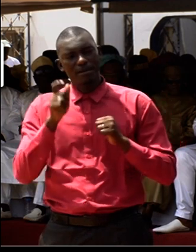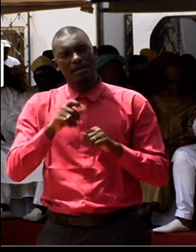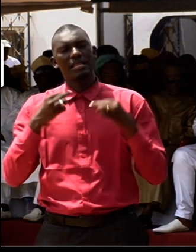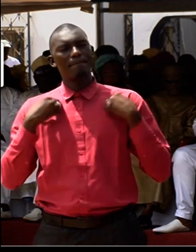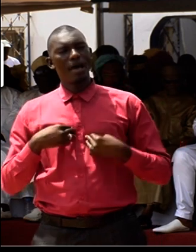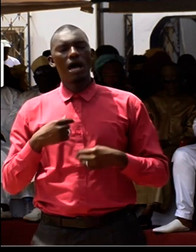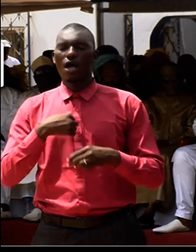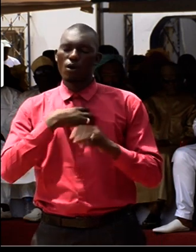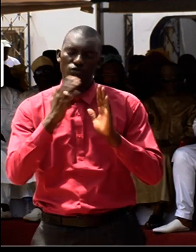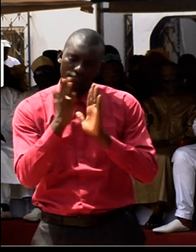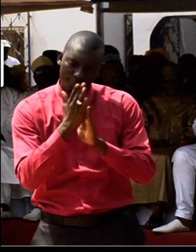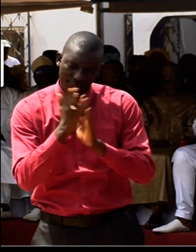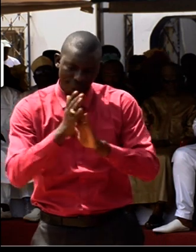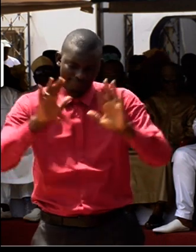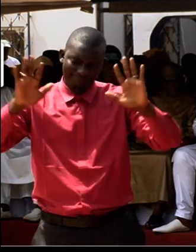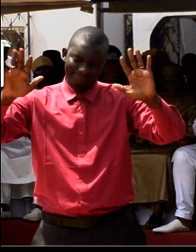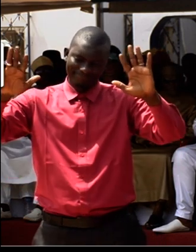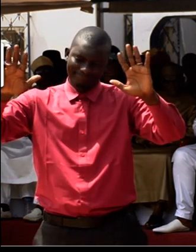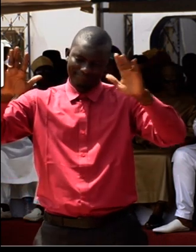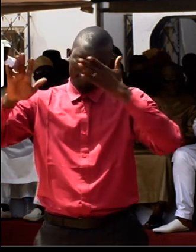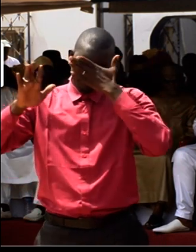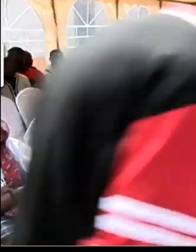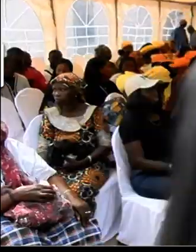I want to congratulate most profoundly